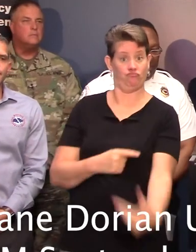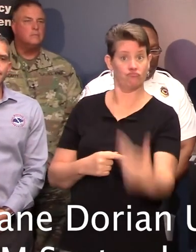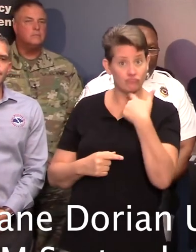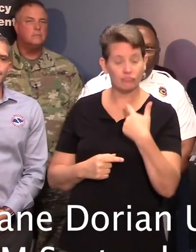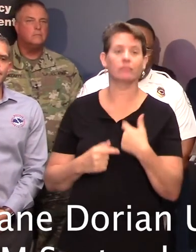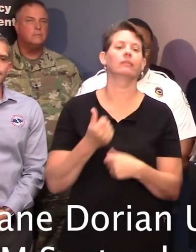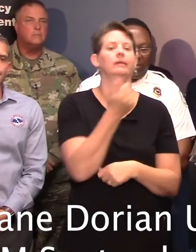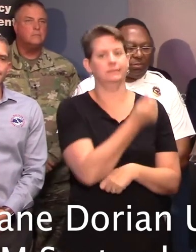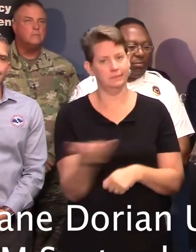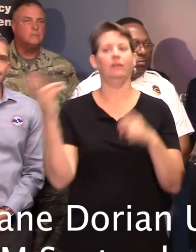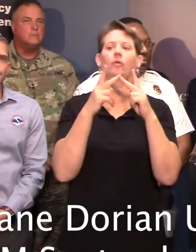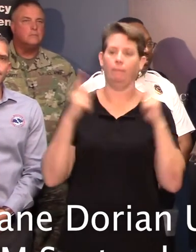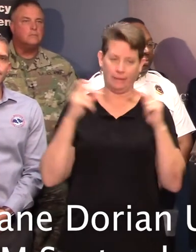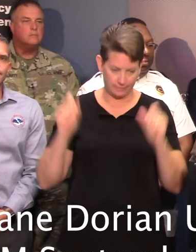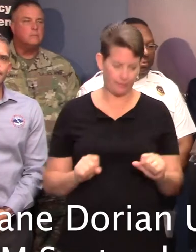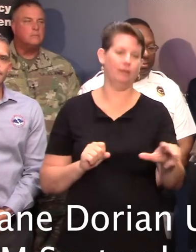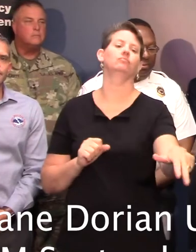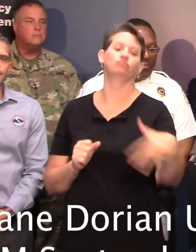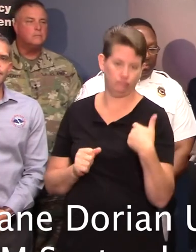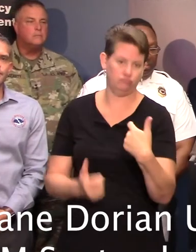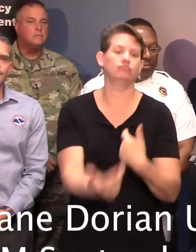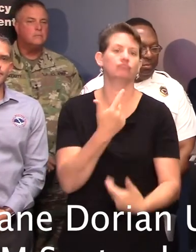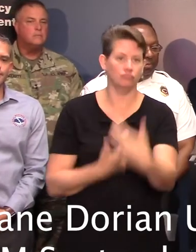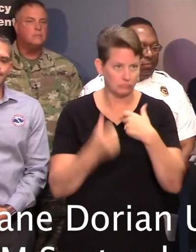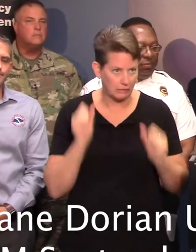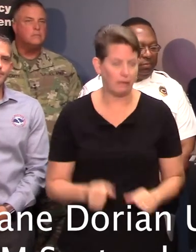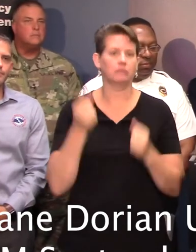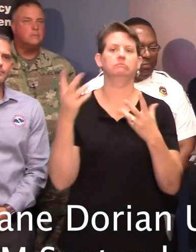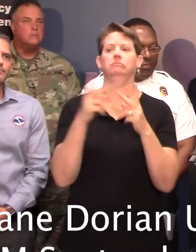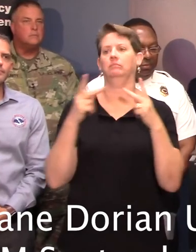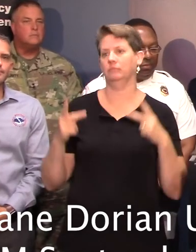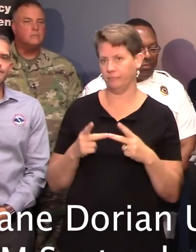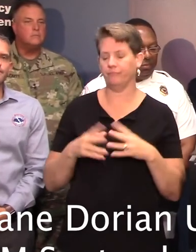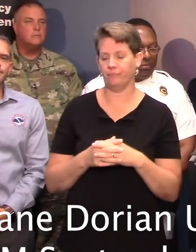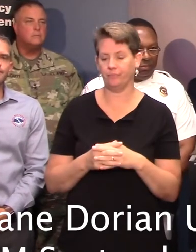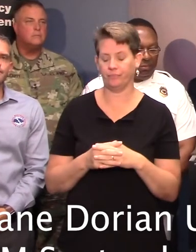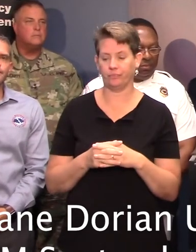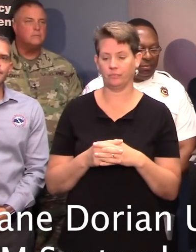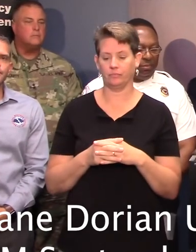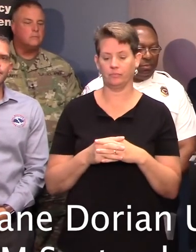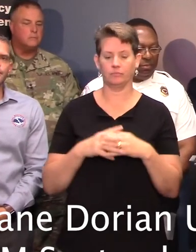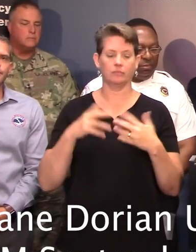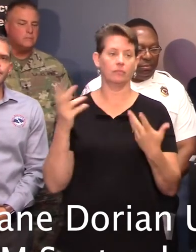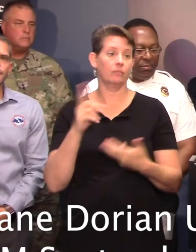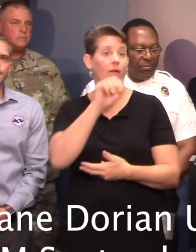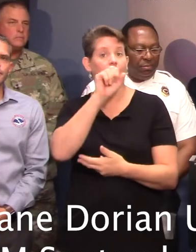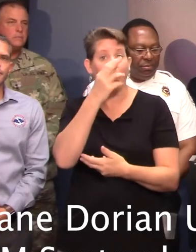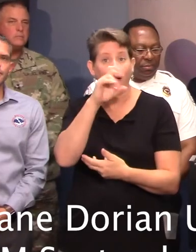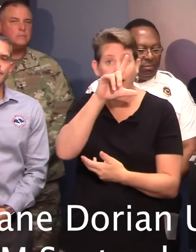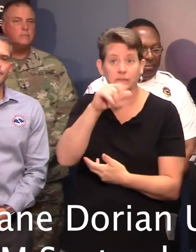multiple access points to get on I-26 westbound in the region, and that includes Ashley